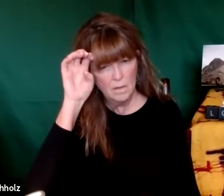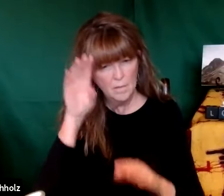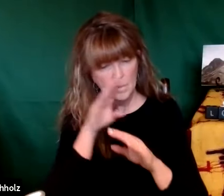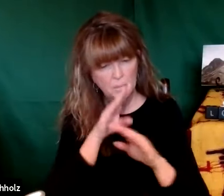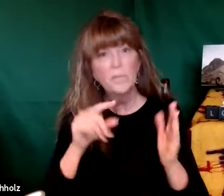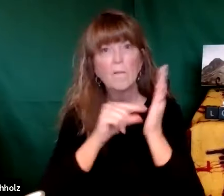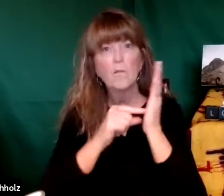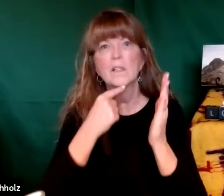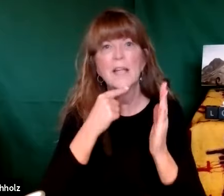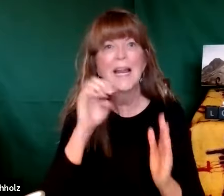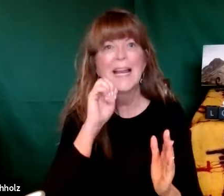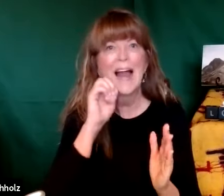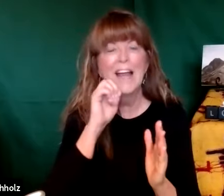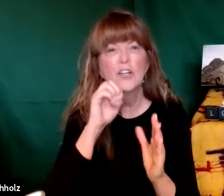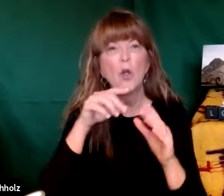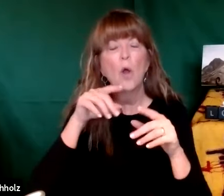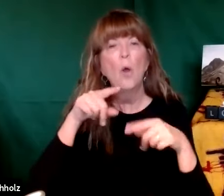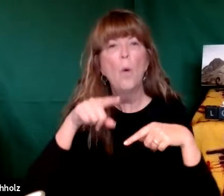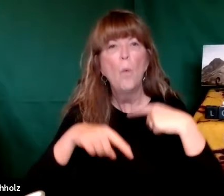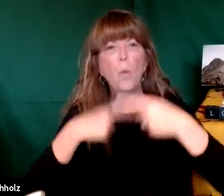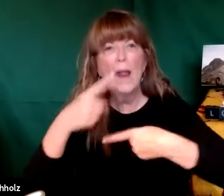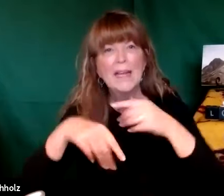and it made him be quiet in his puzzlement